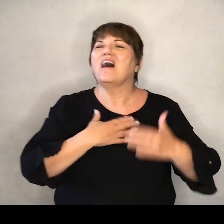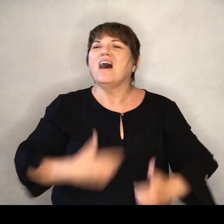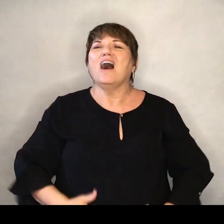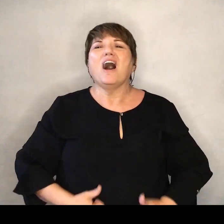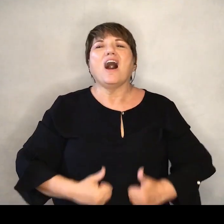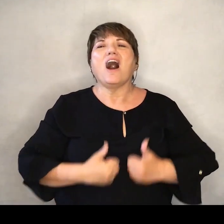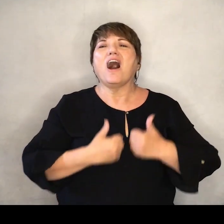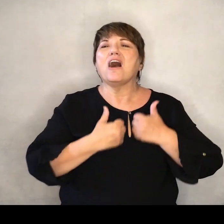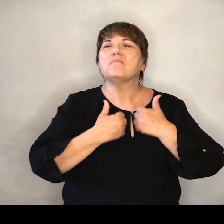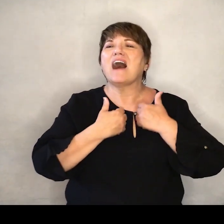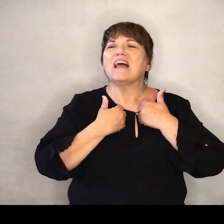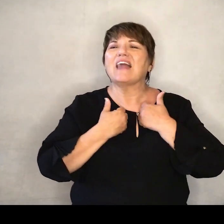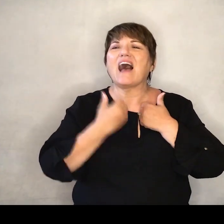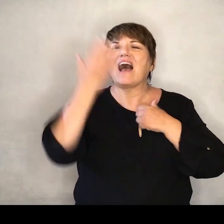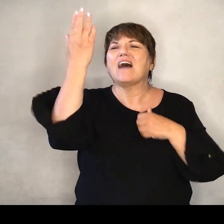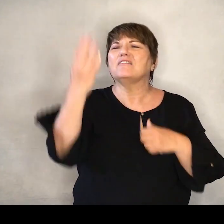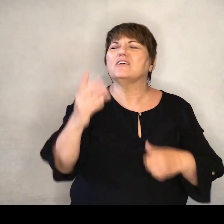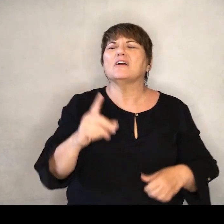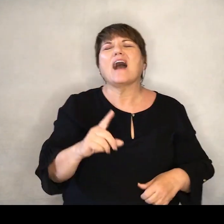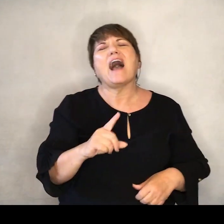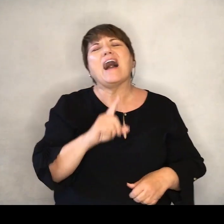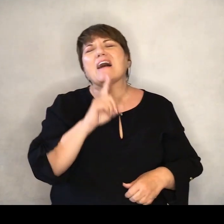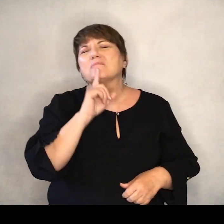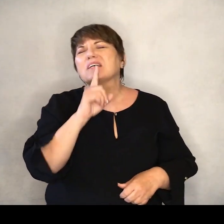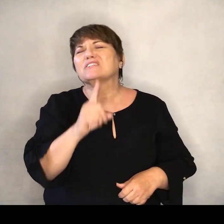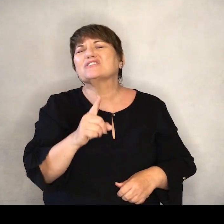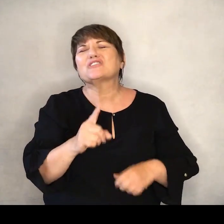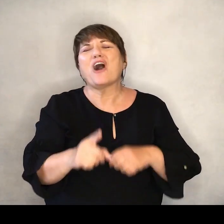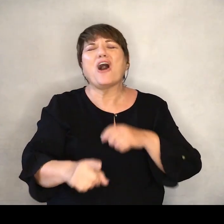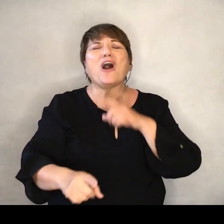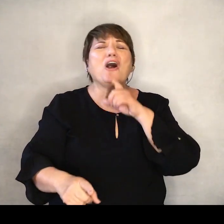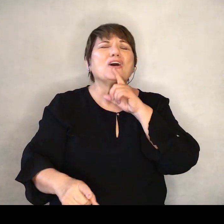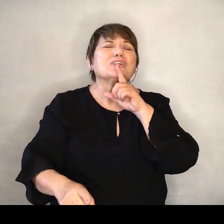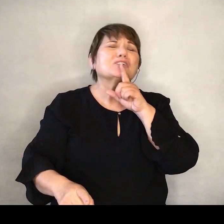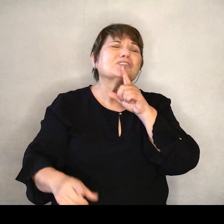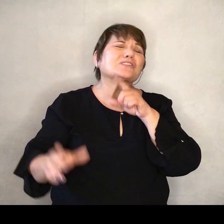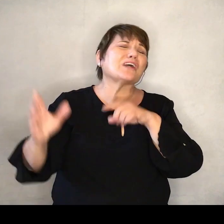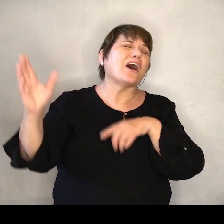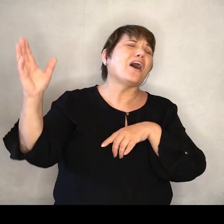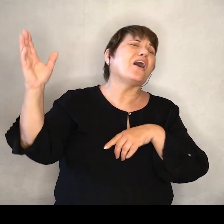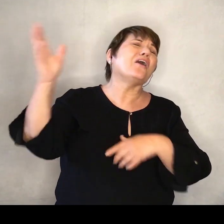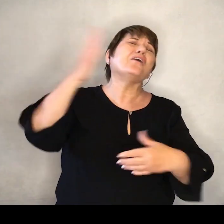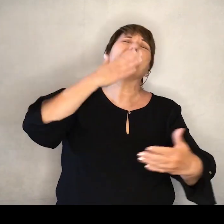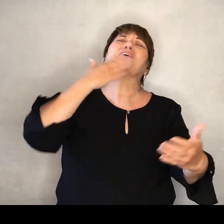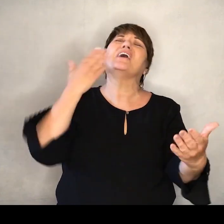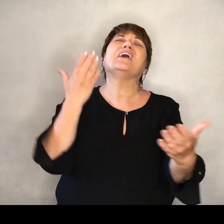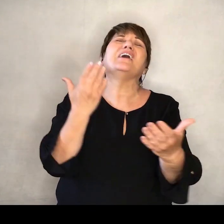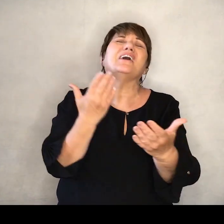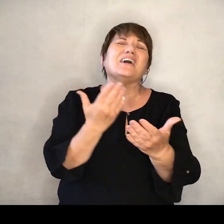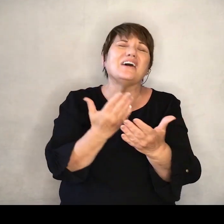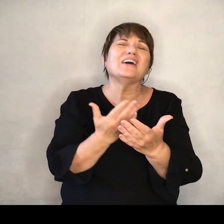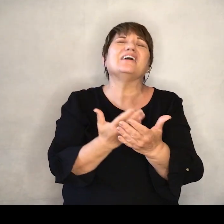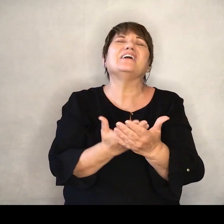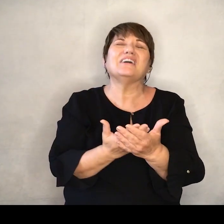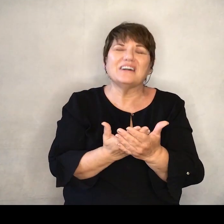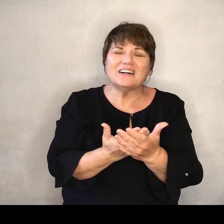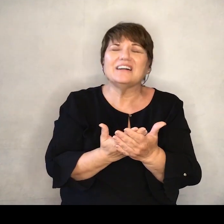All my life, you have been so, so good